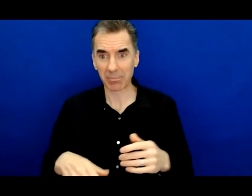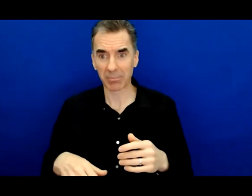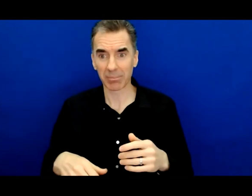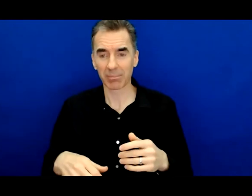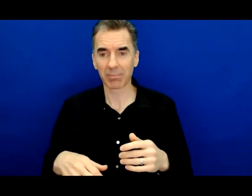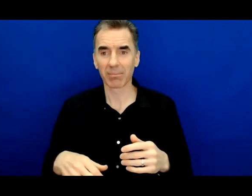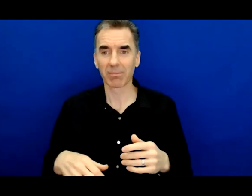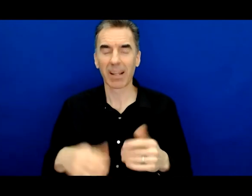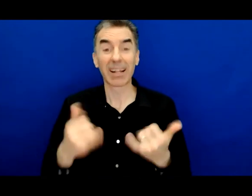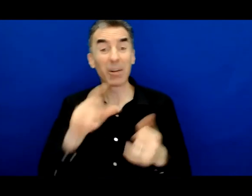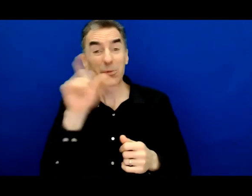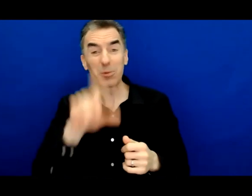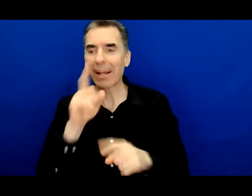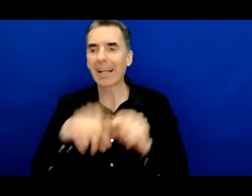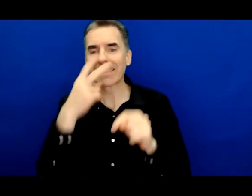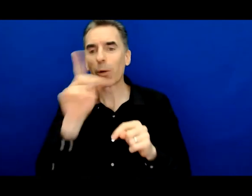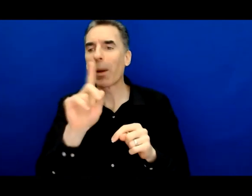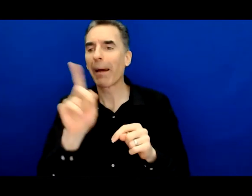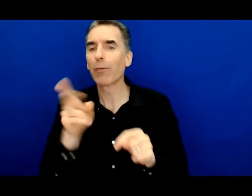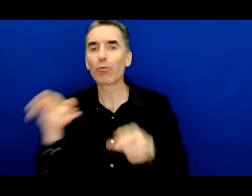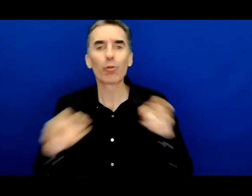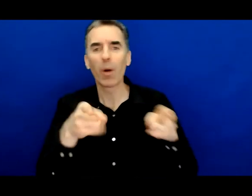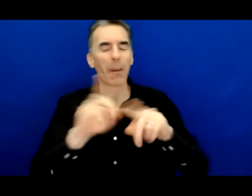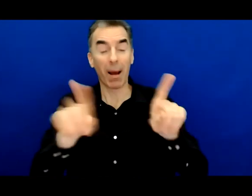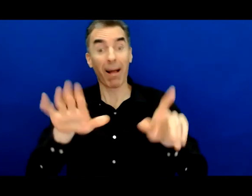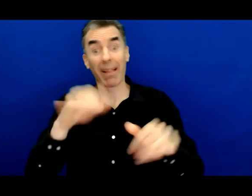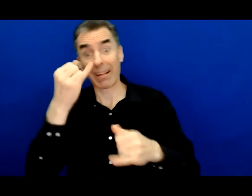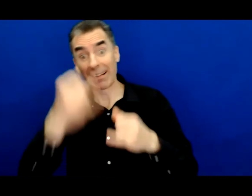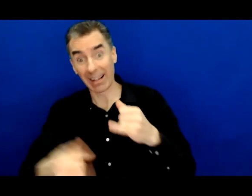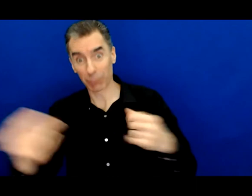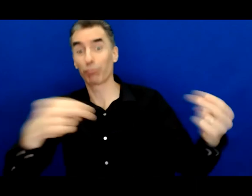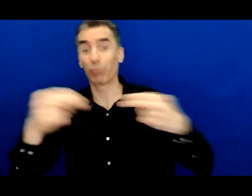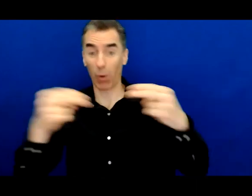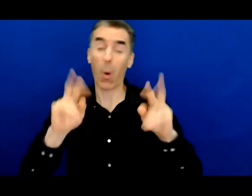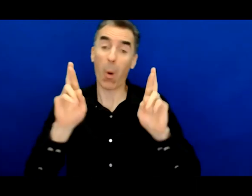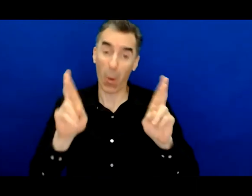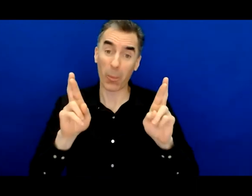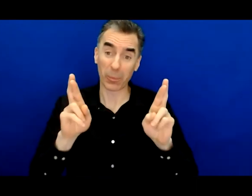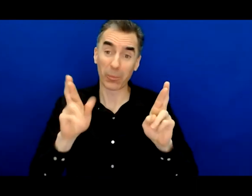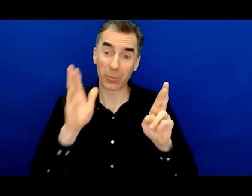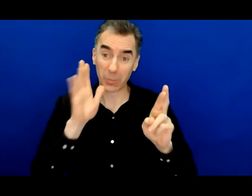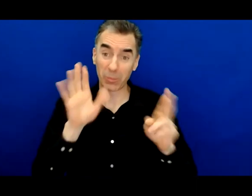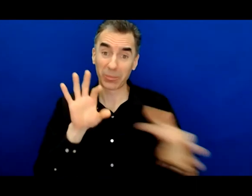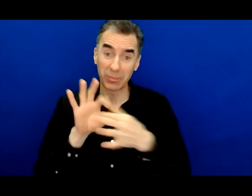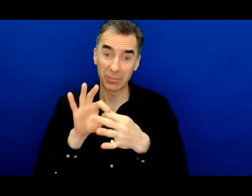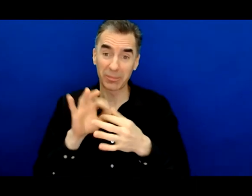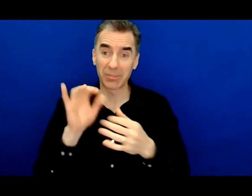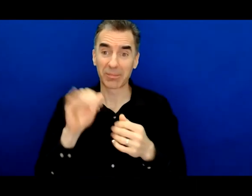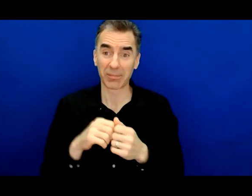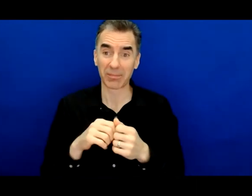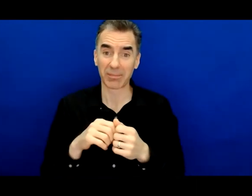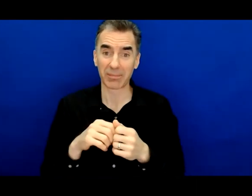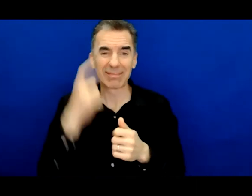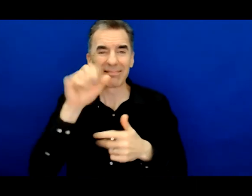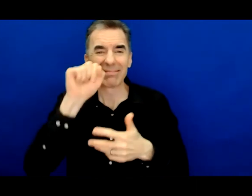because we can't see where you're at but we trust that you will join us if you can and we hope that you will join us and come back to the breakout sessions and